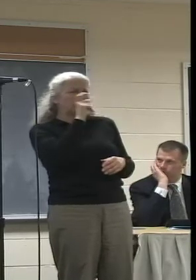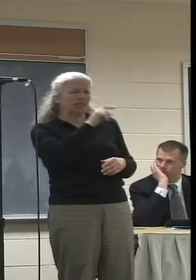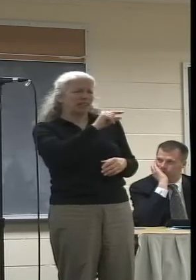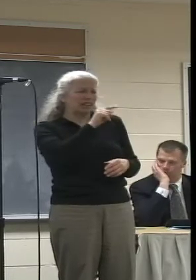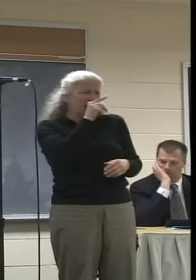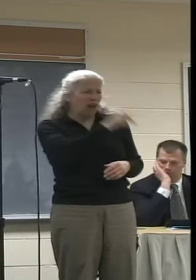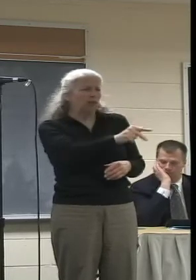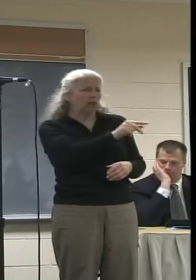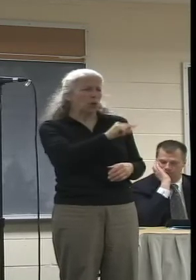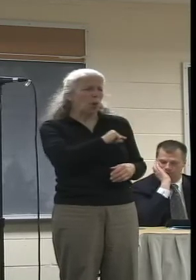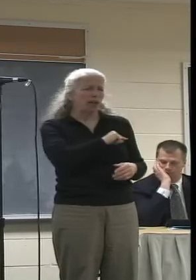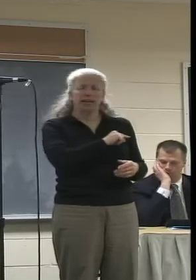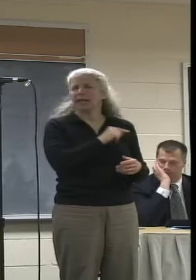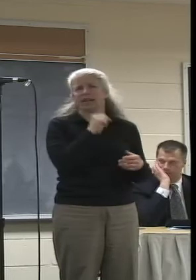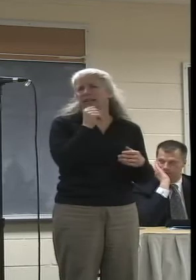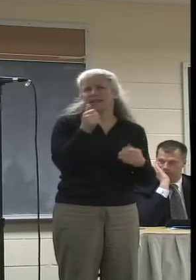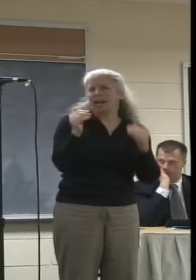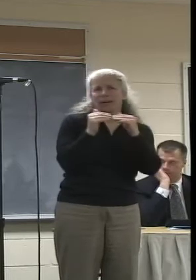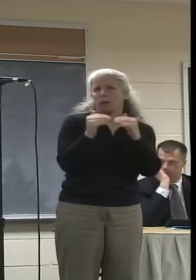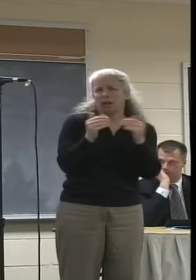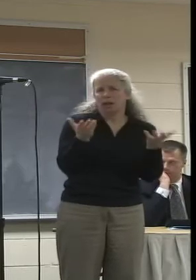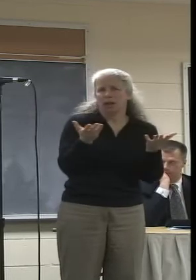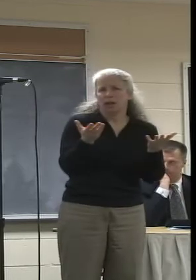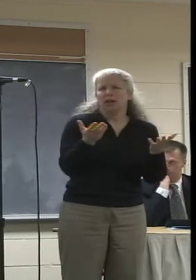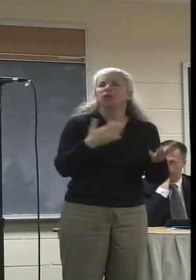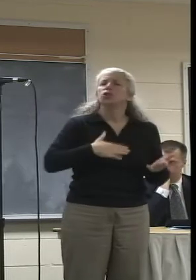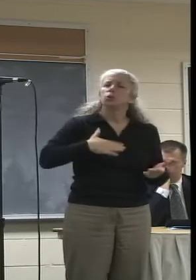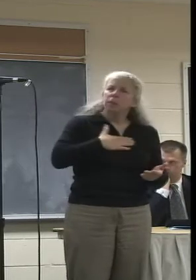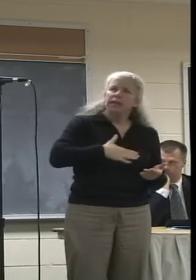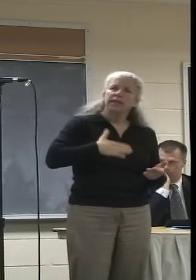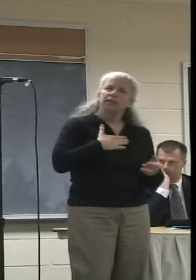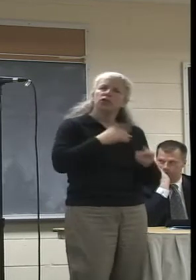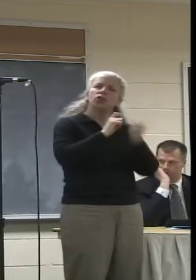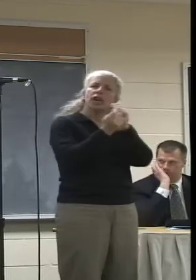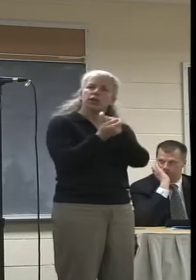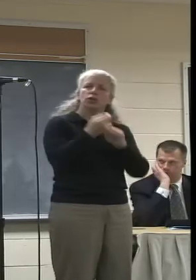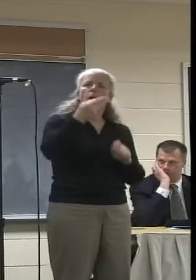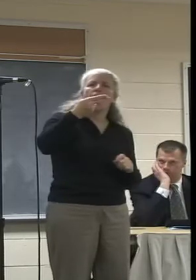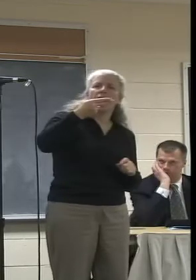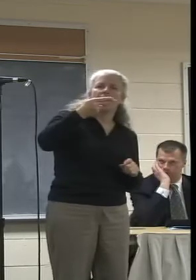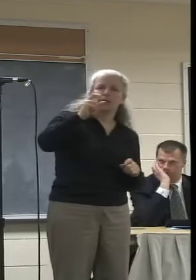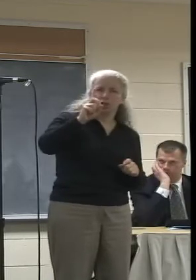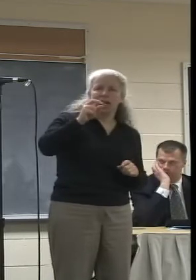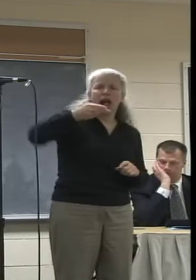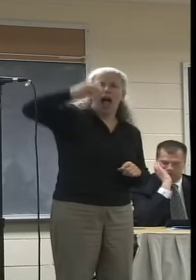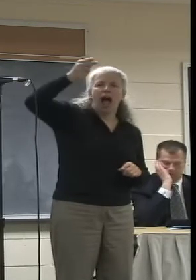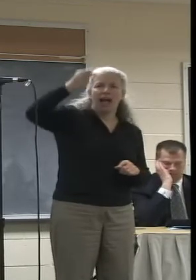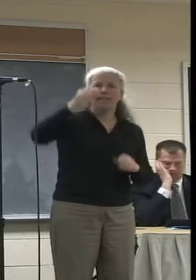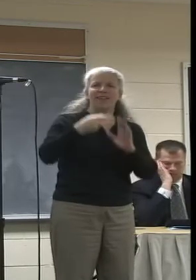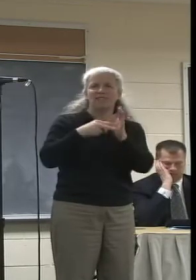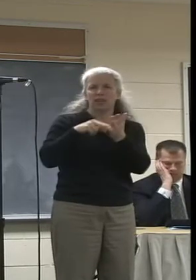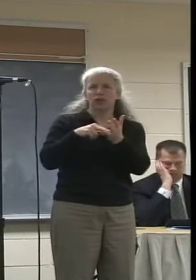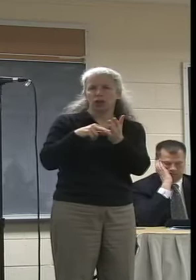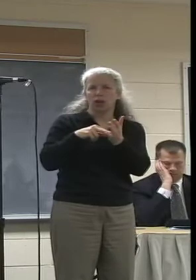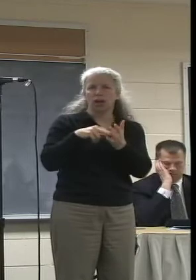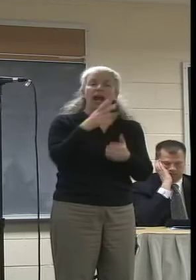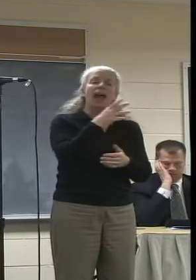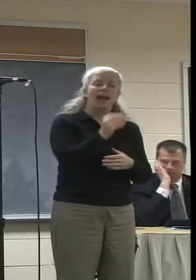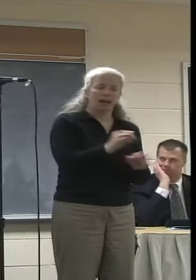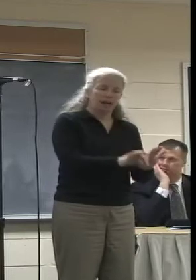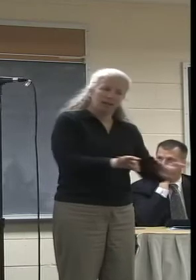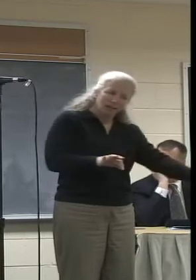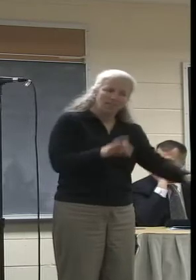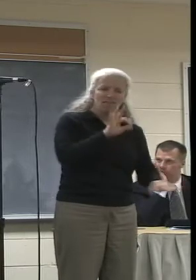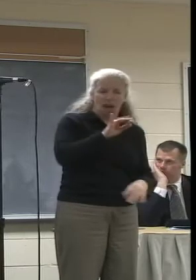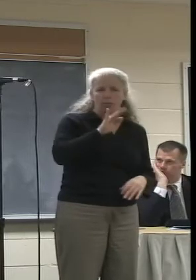connecting NCTV via fiber and high definition broadcast. I also want to see our public meetings filmed and